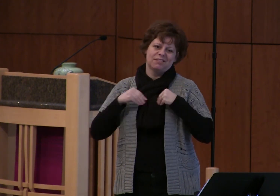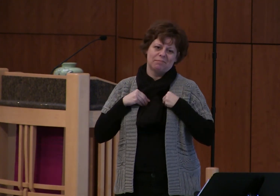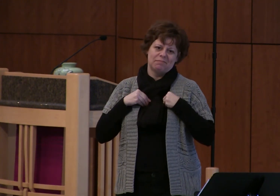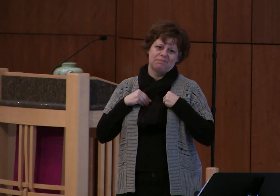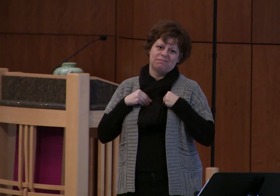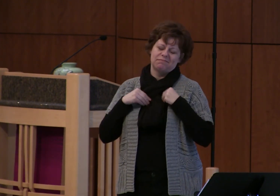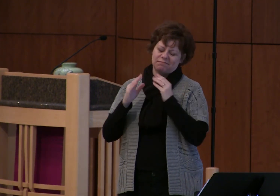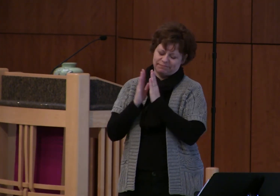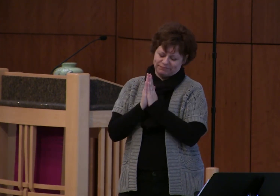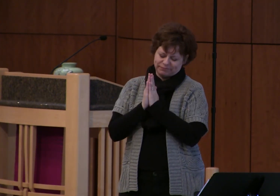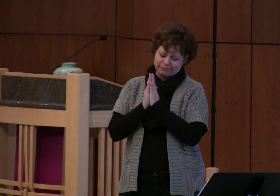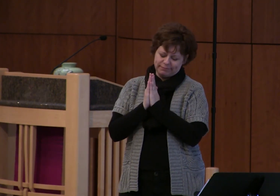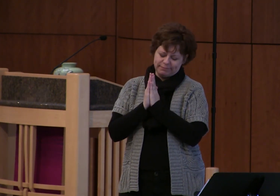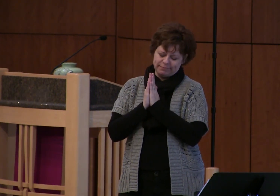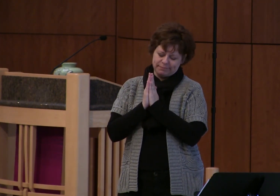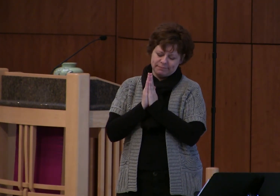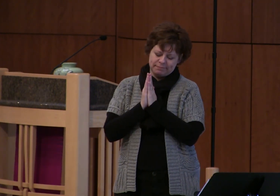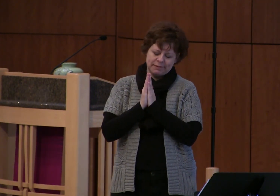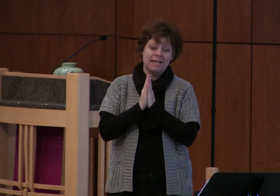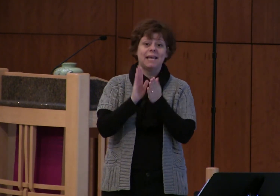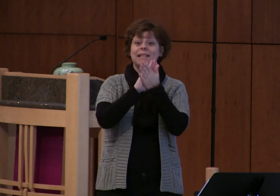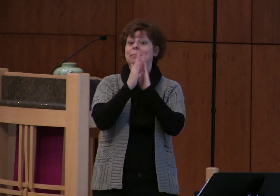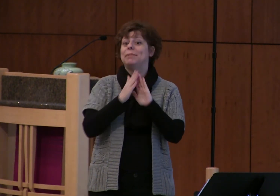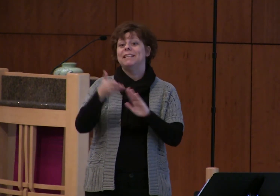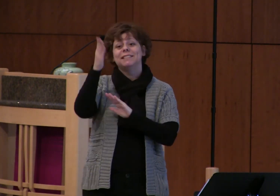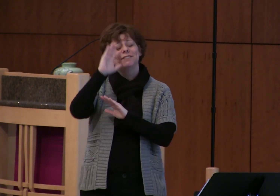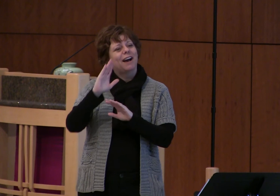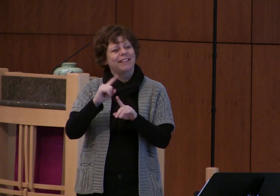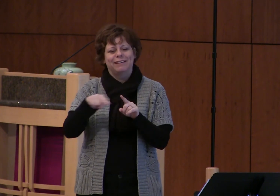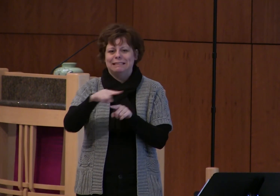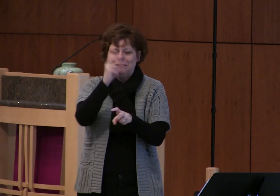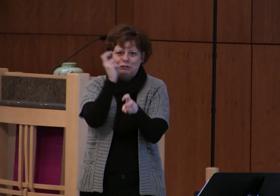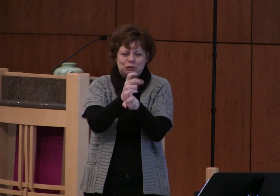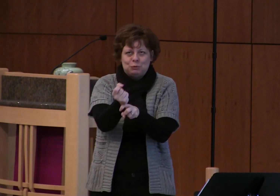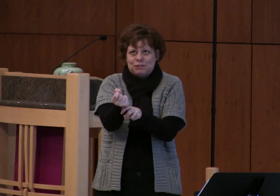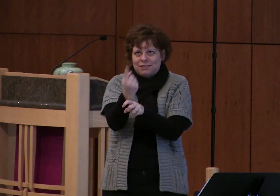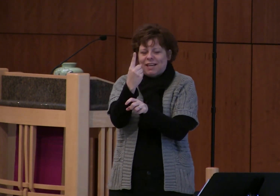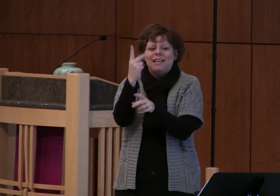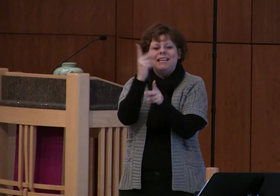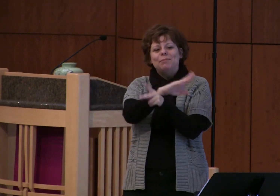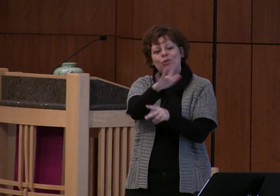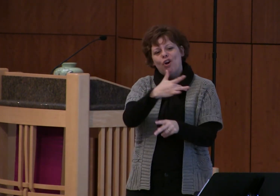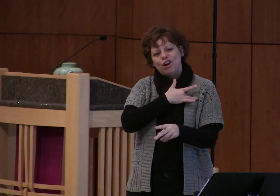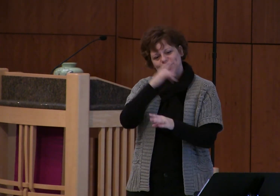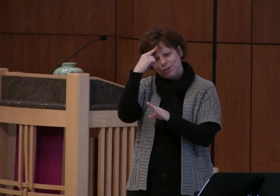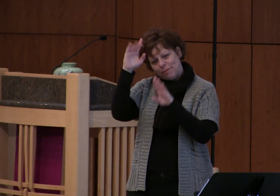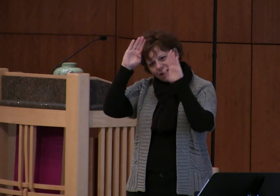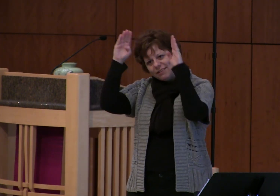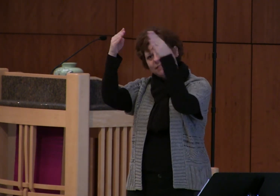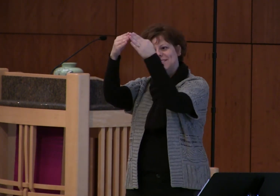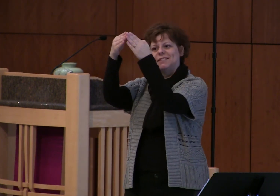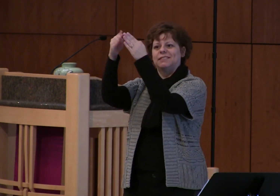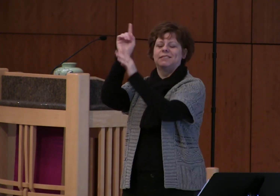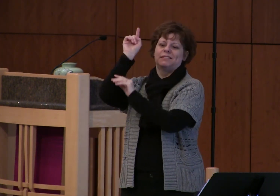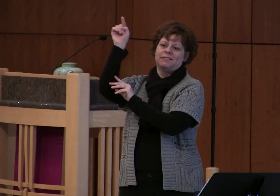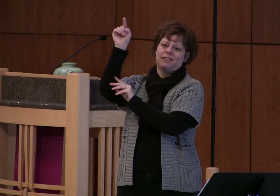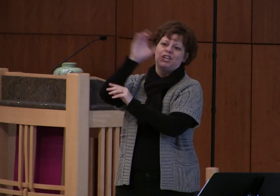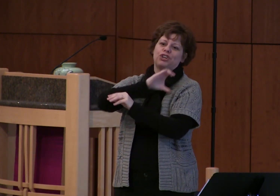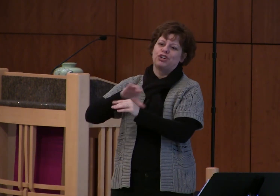now may the peace of God which passes all our understanding keep our hearts and our minds focused on Christ Jesus our